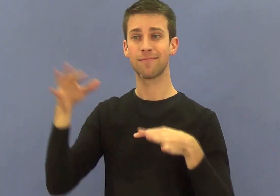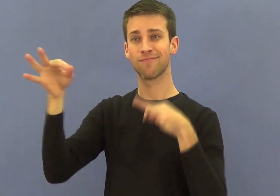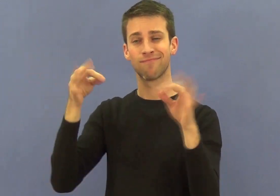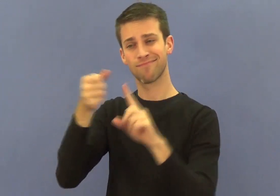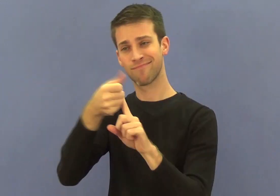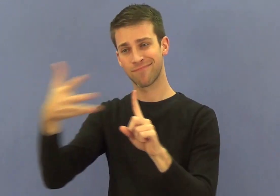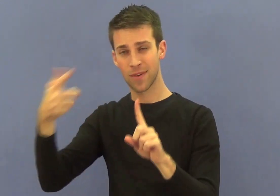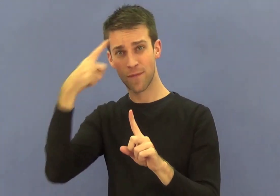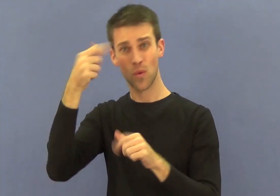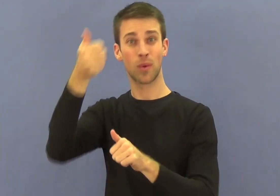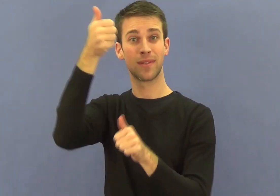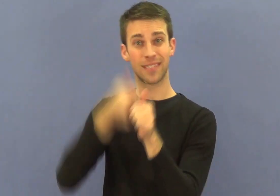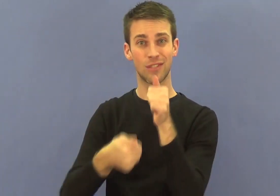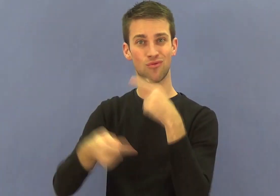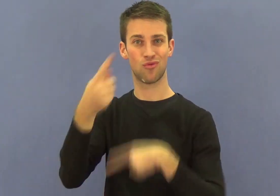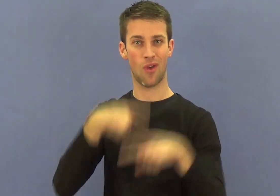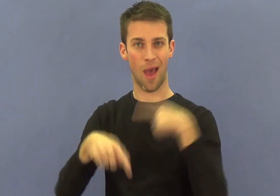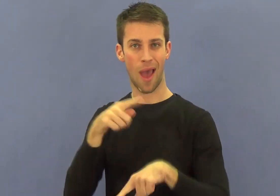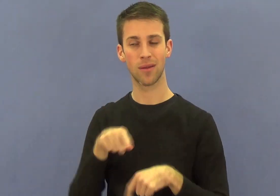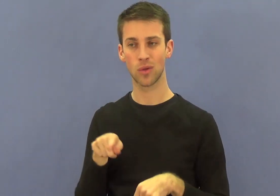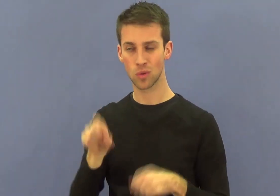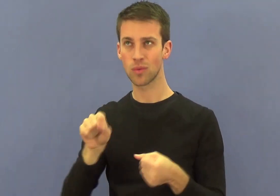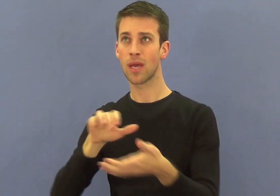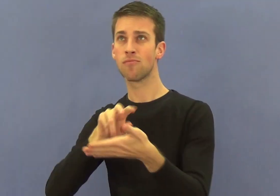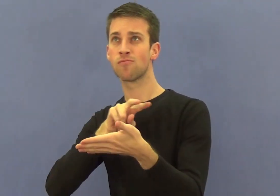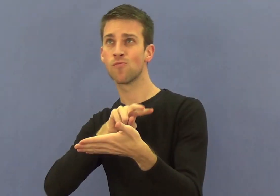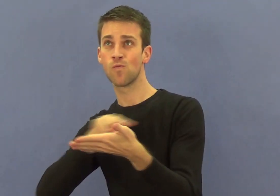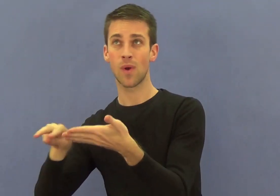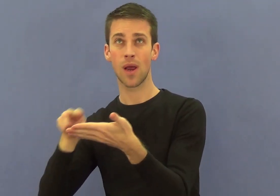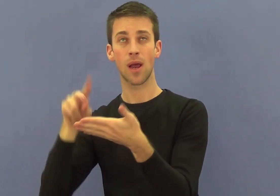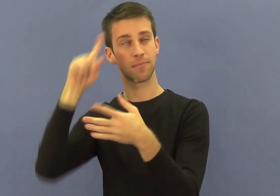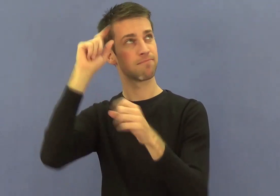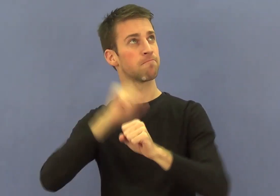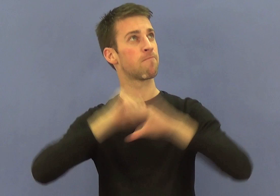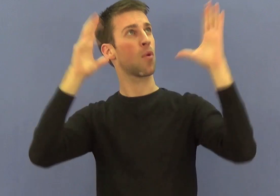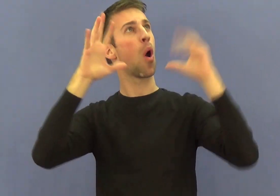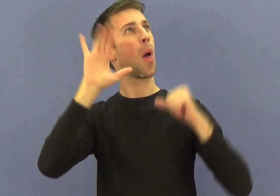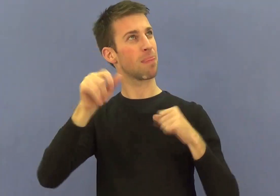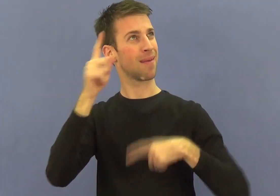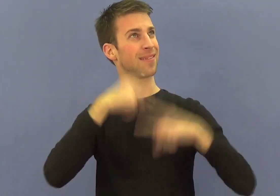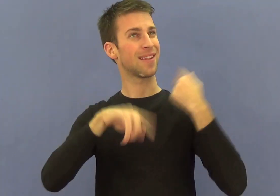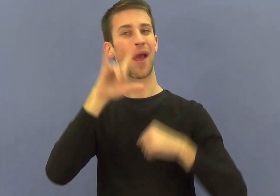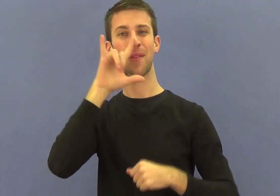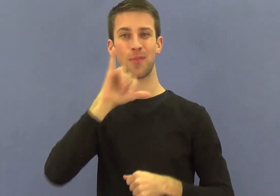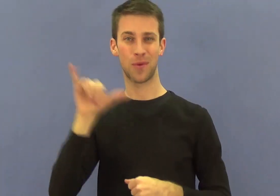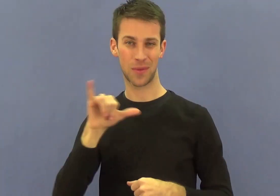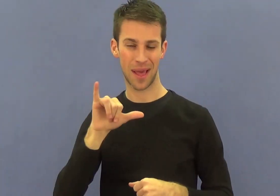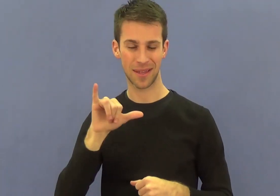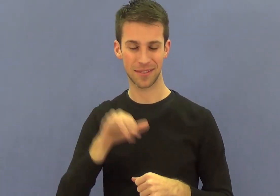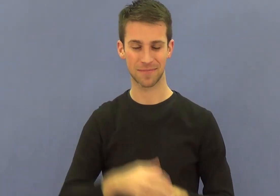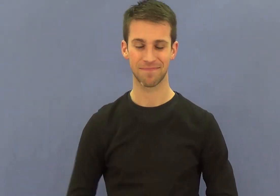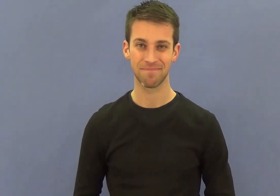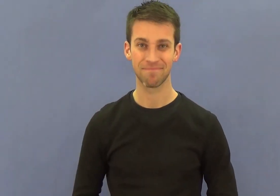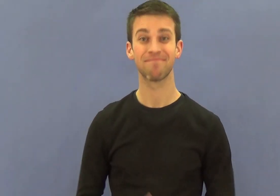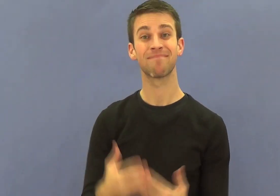this is to provide full access for blind and low vision users. Thank you for watching and we hope you enjoy